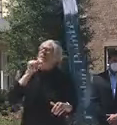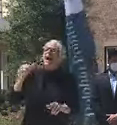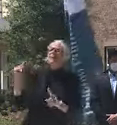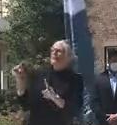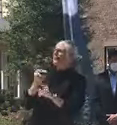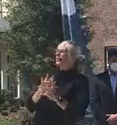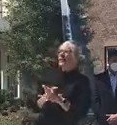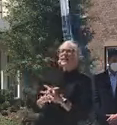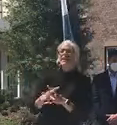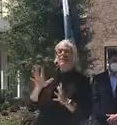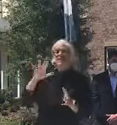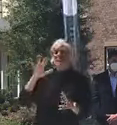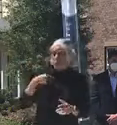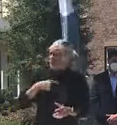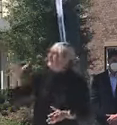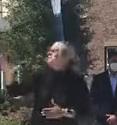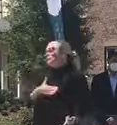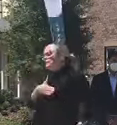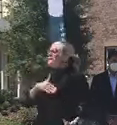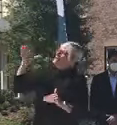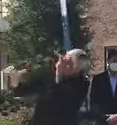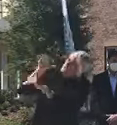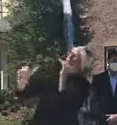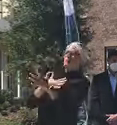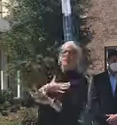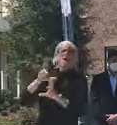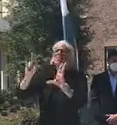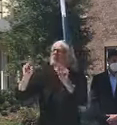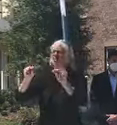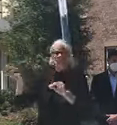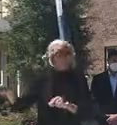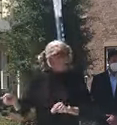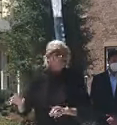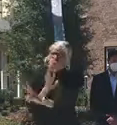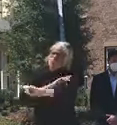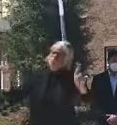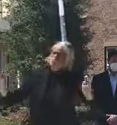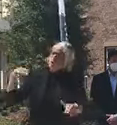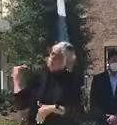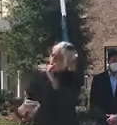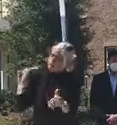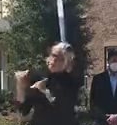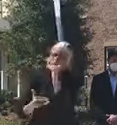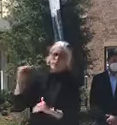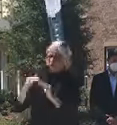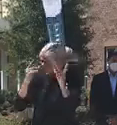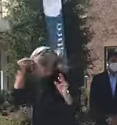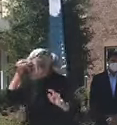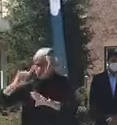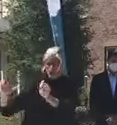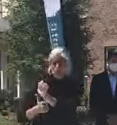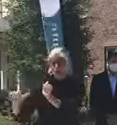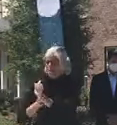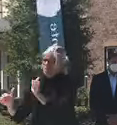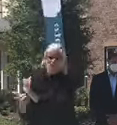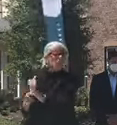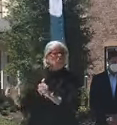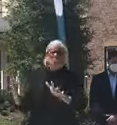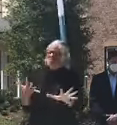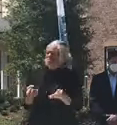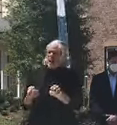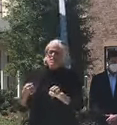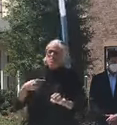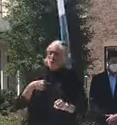really pressure Jeff and the team here. They paved the way. They had the vision. And I am